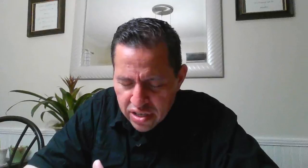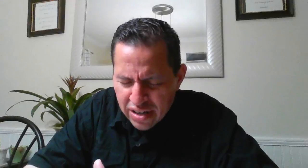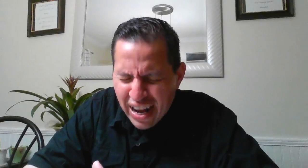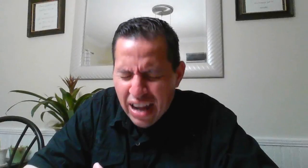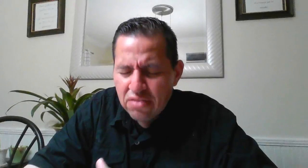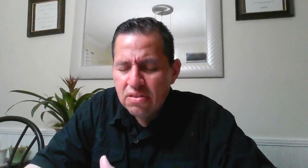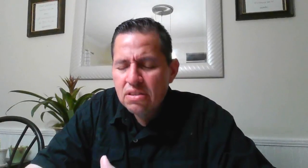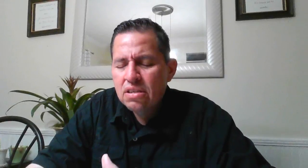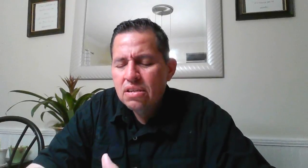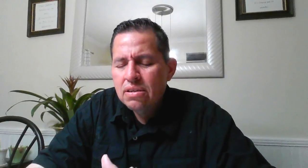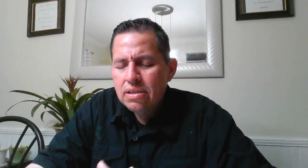that are now